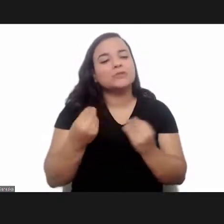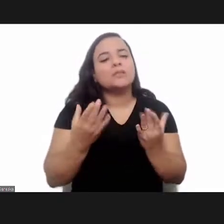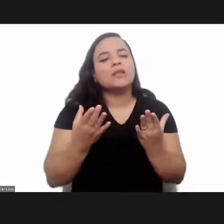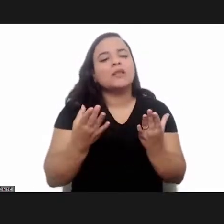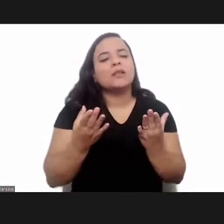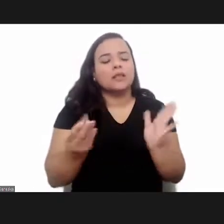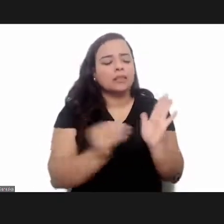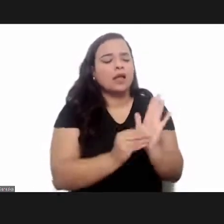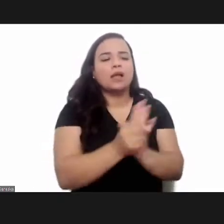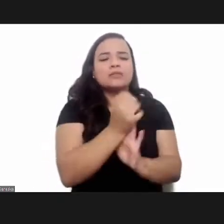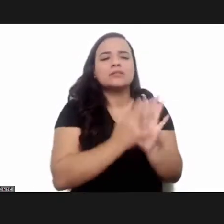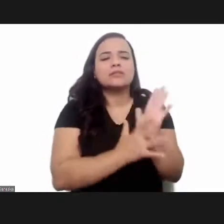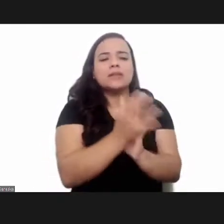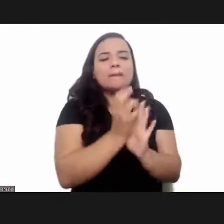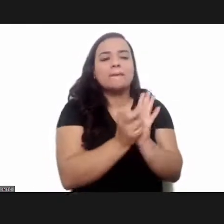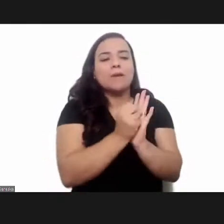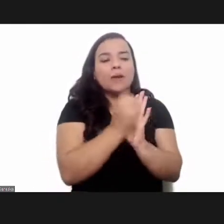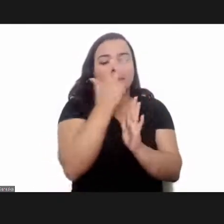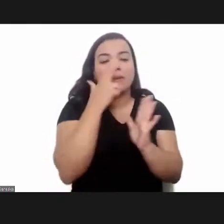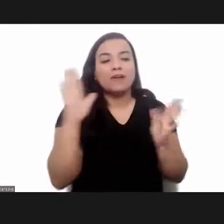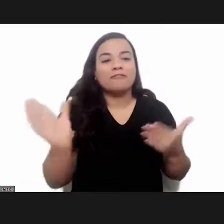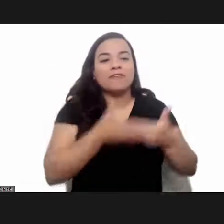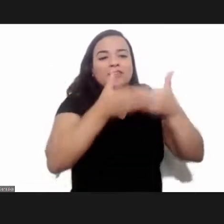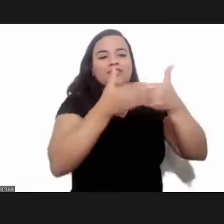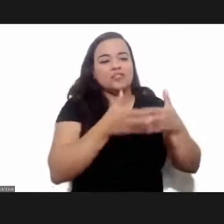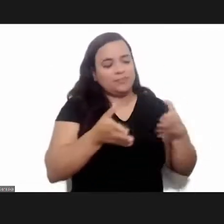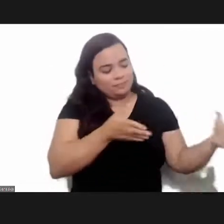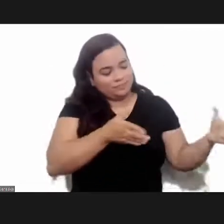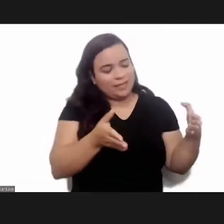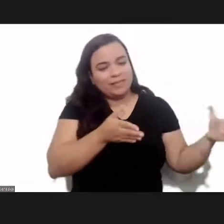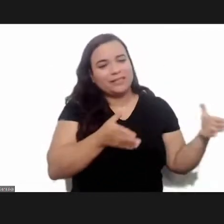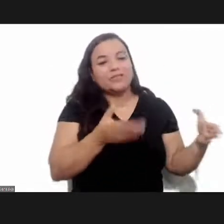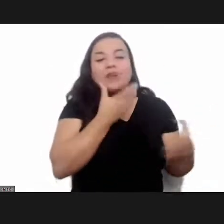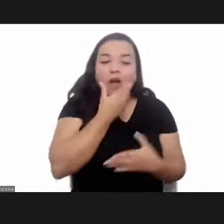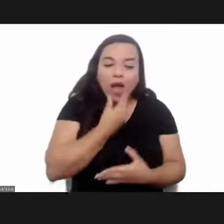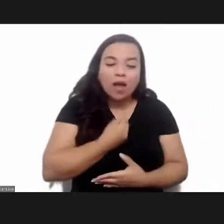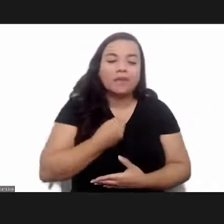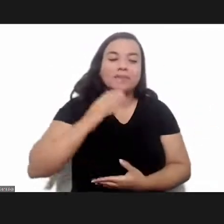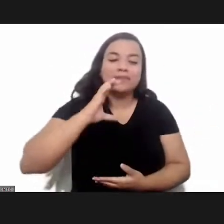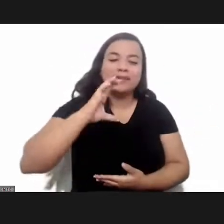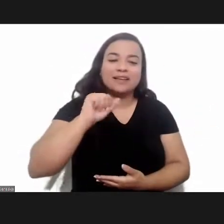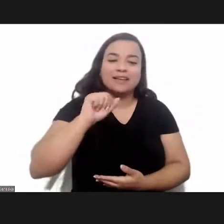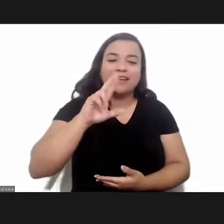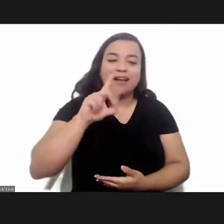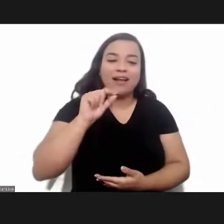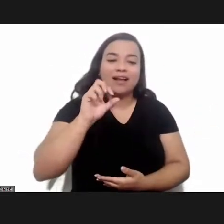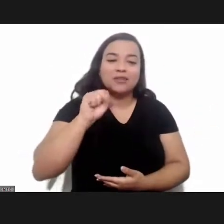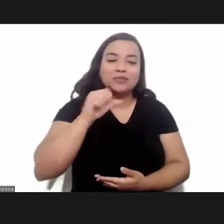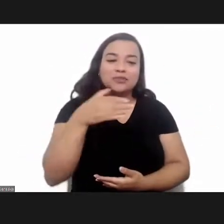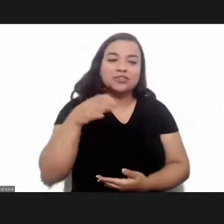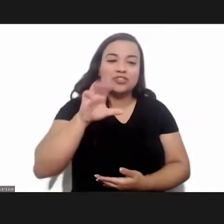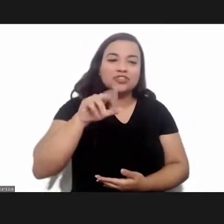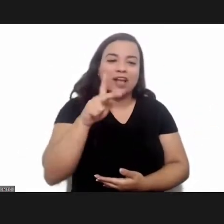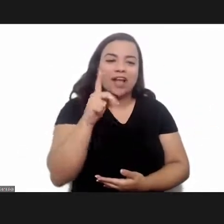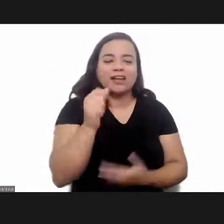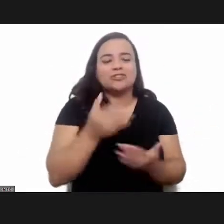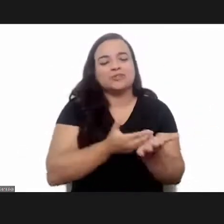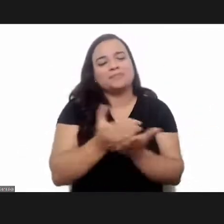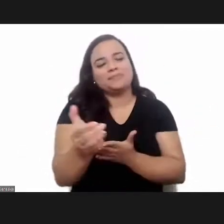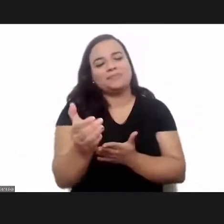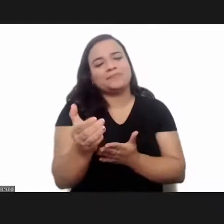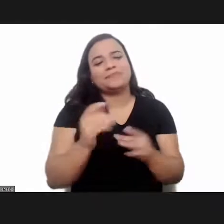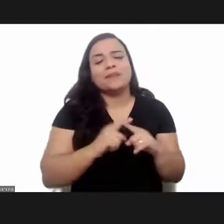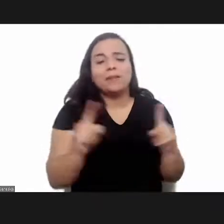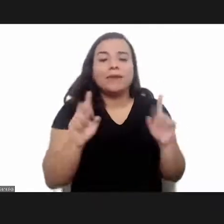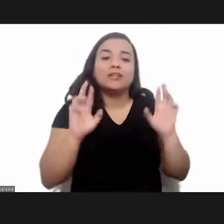symbolically take the full circle of one of these cycles that carlos chagas launched but that's not how